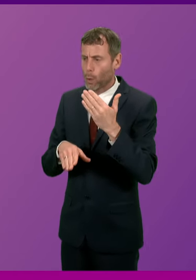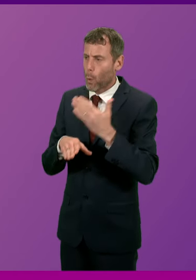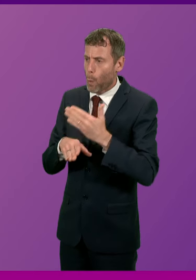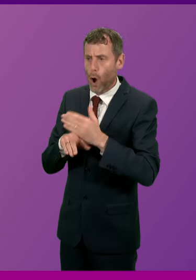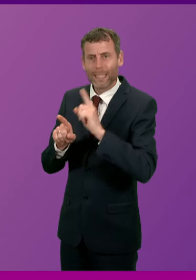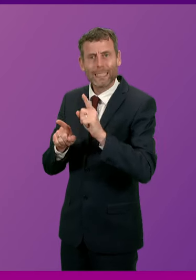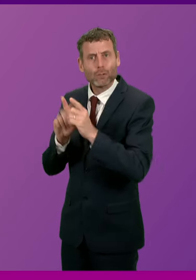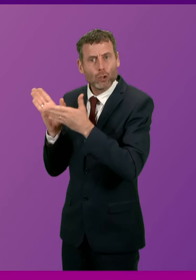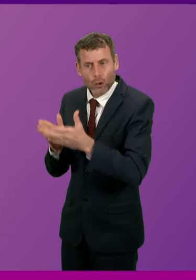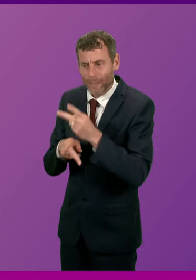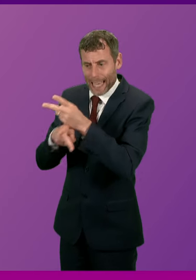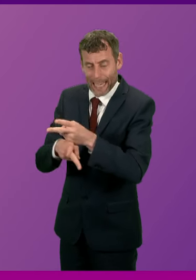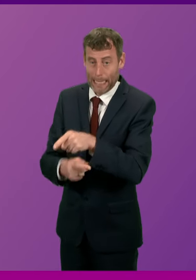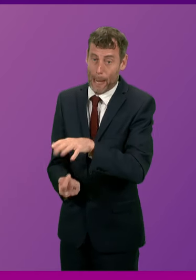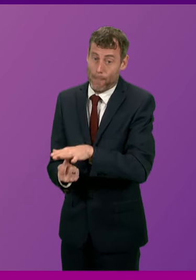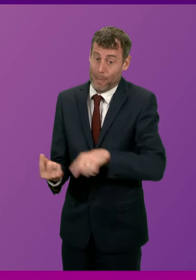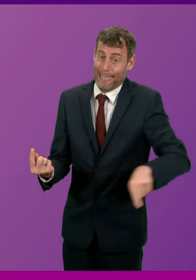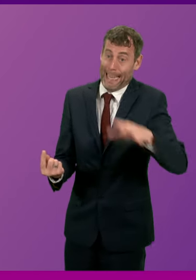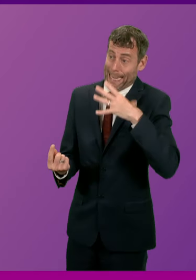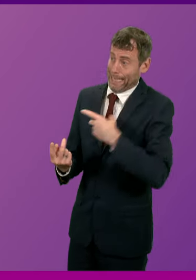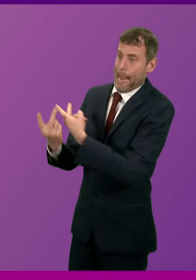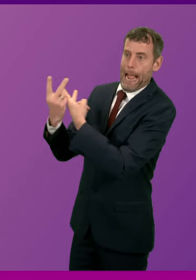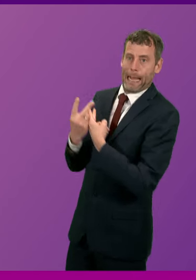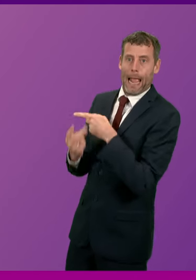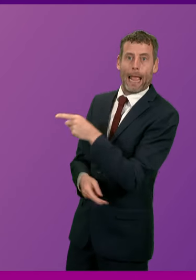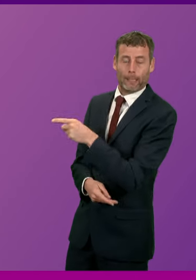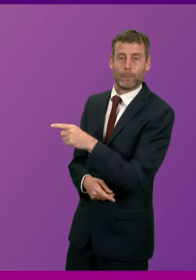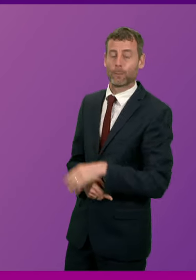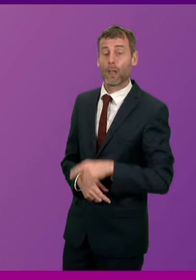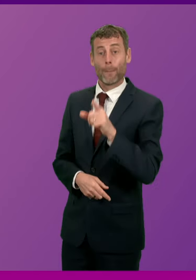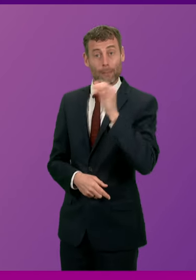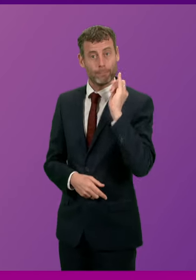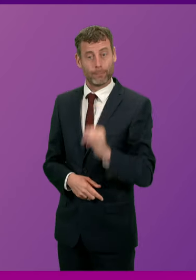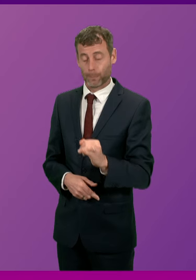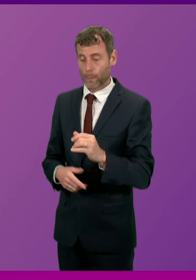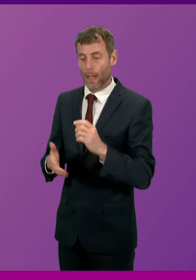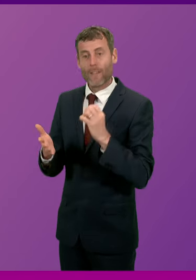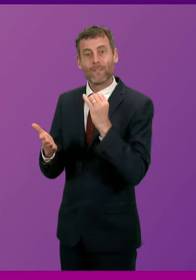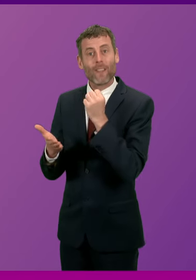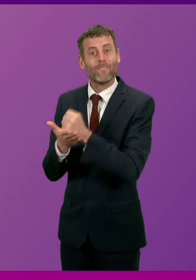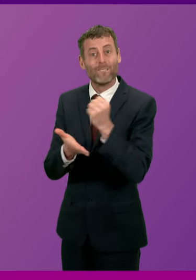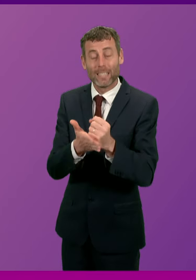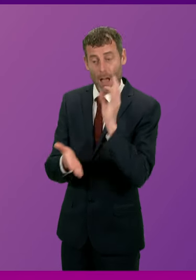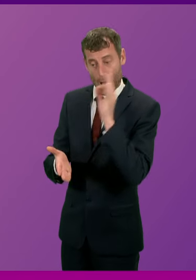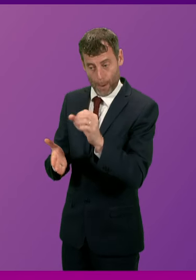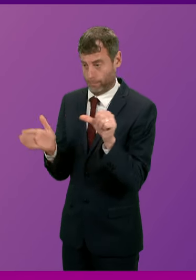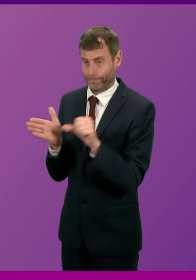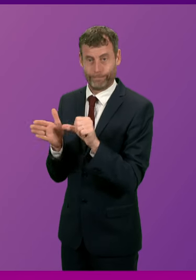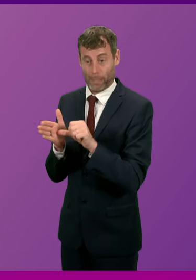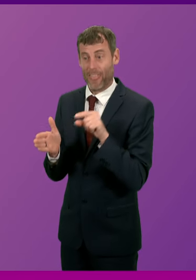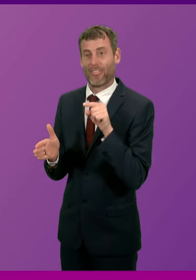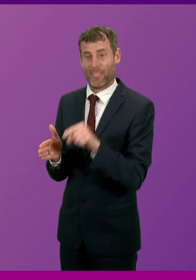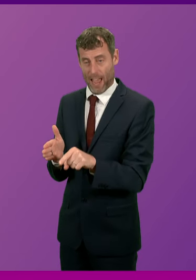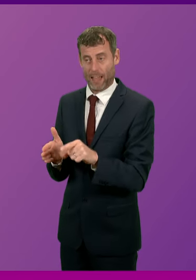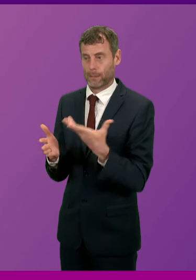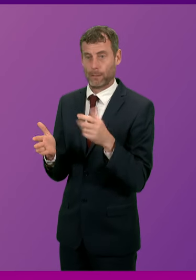Stopping people from bringing dependents to the UK is short-sighted and risks exacerbating shortages in the care sector.